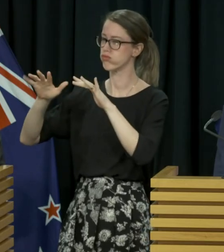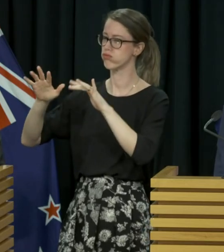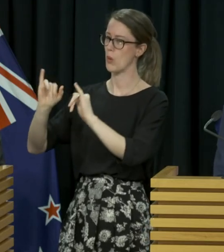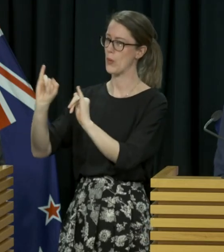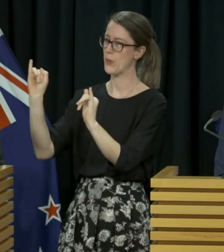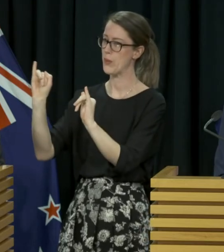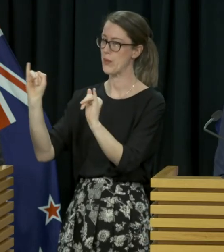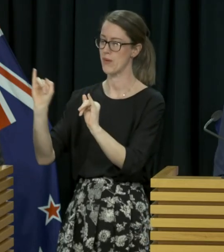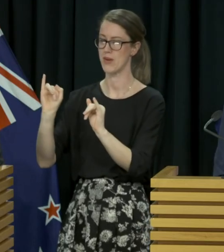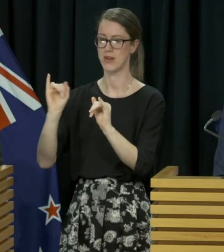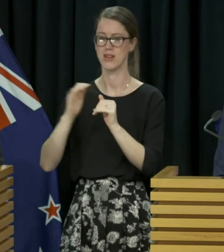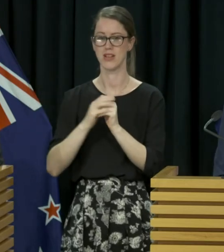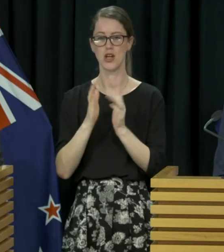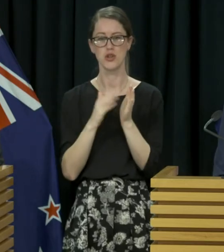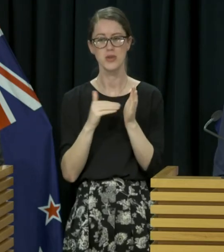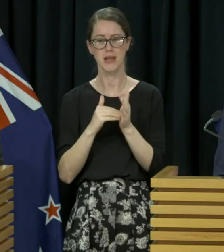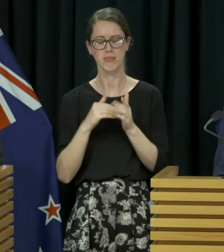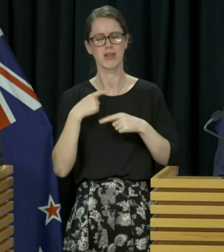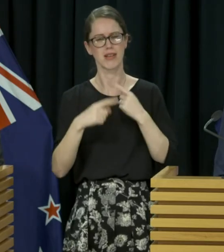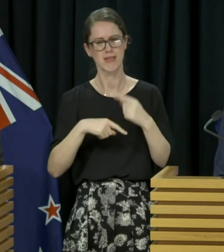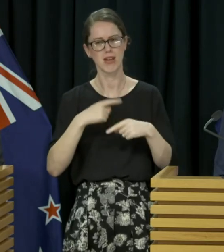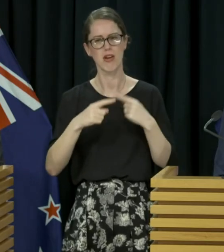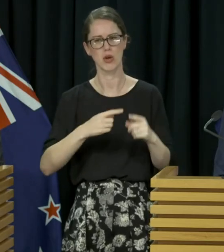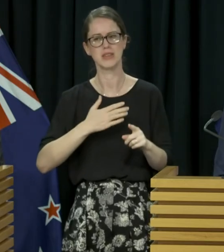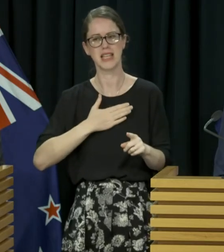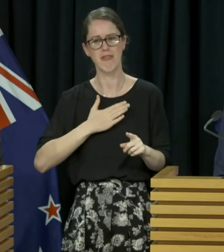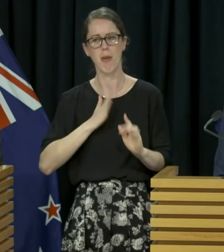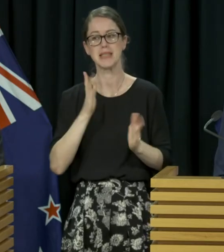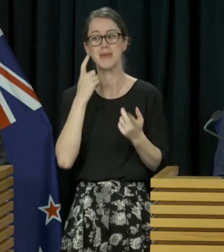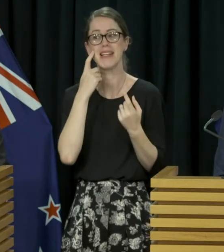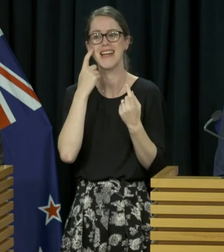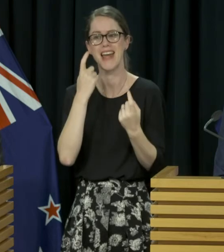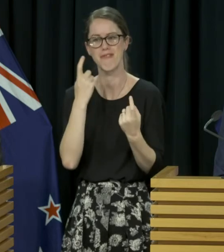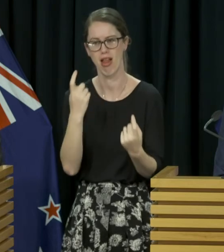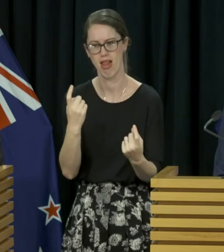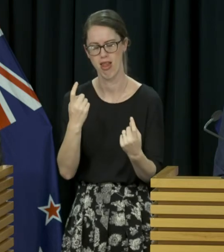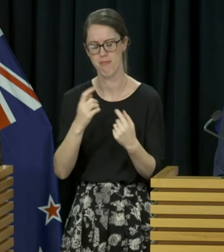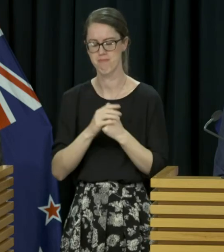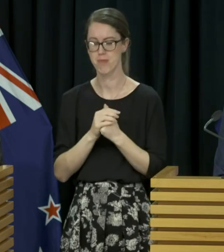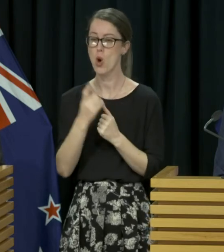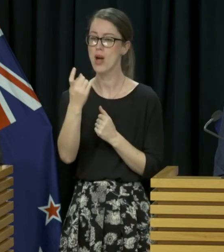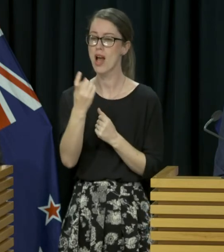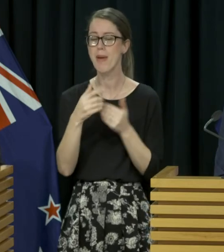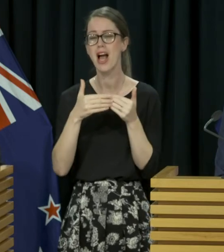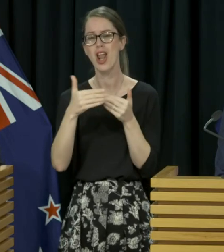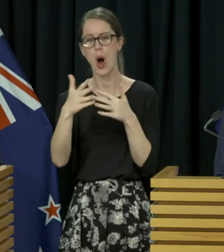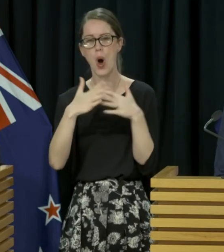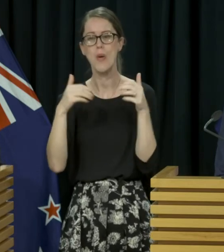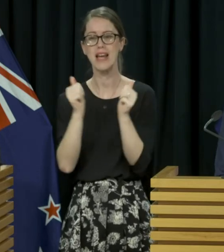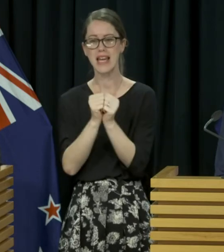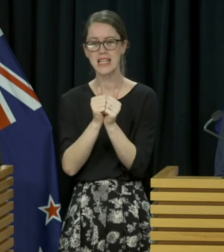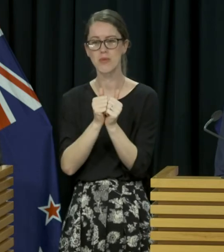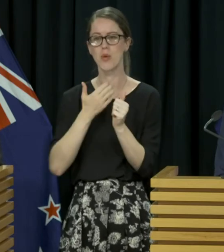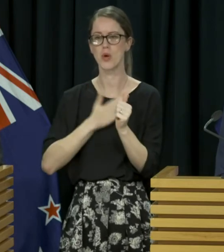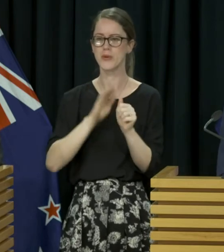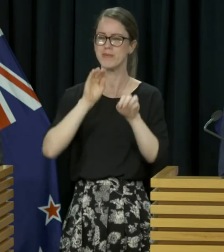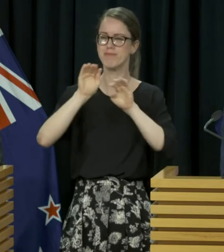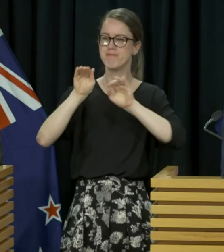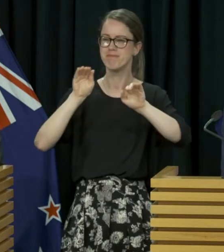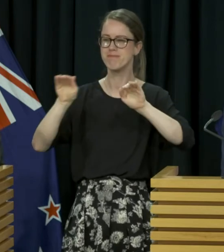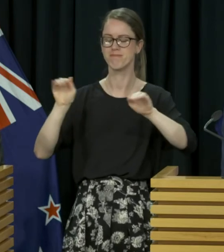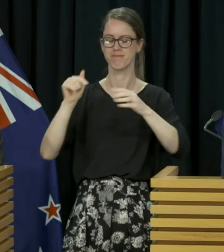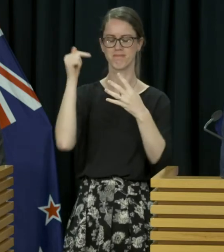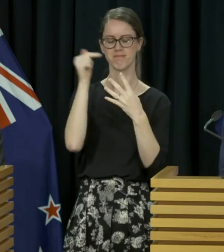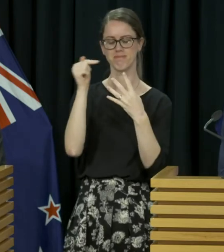To remain safe, we all have to remain vigilant. So as we head into the long weekend, we have a few key reminders